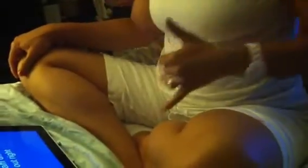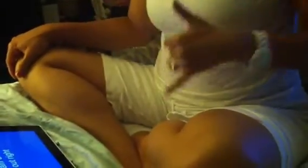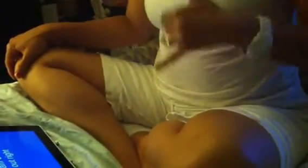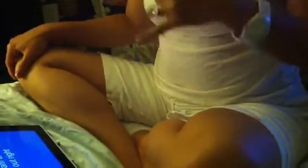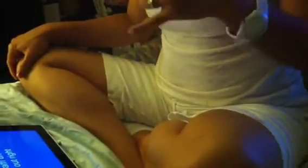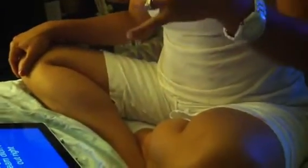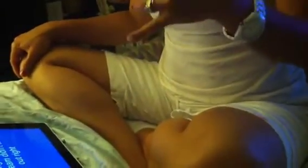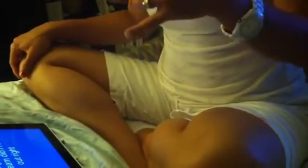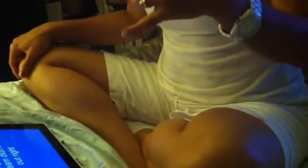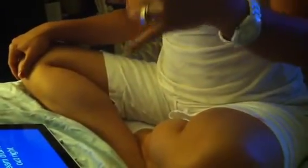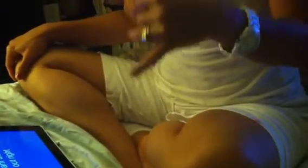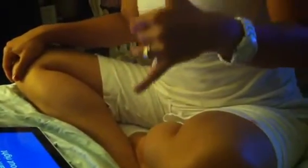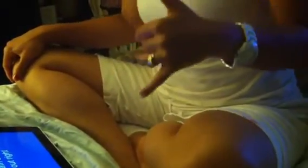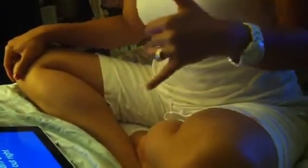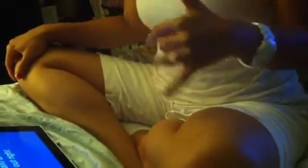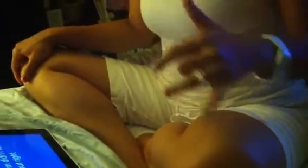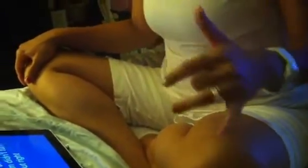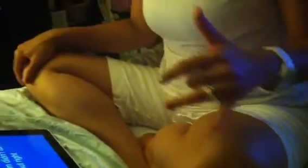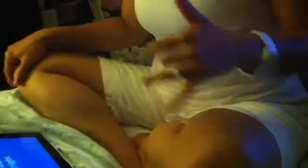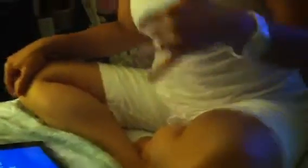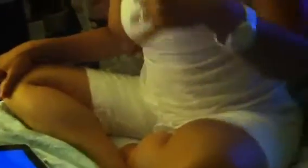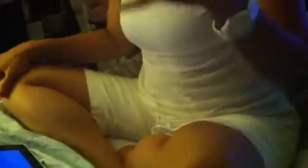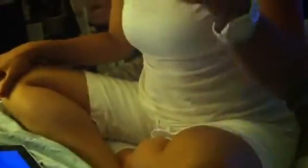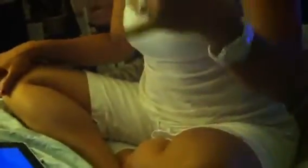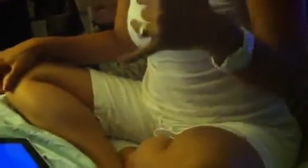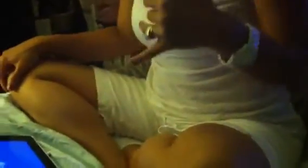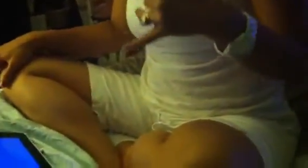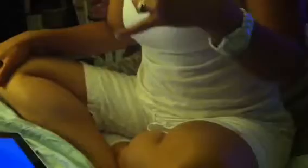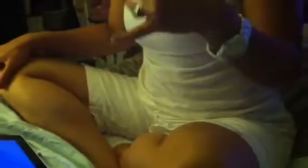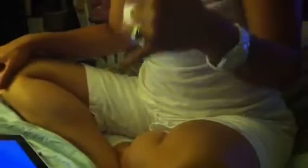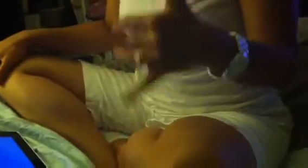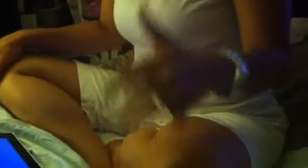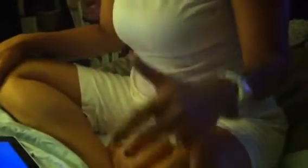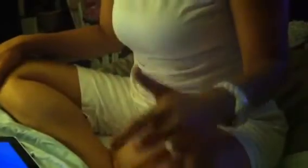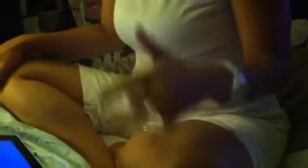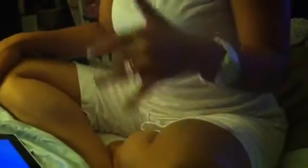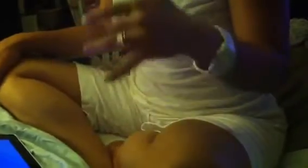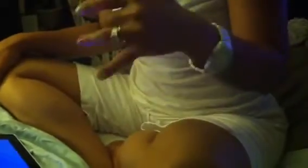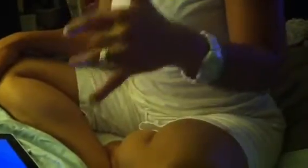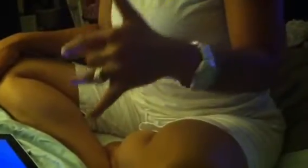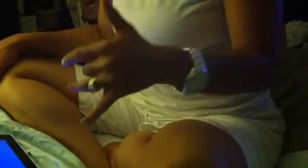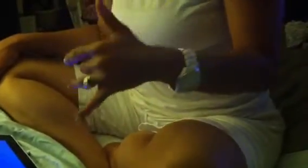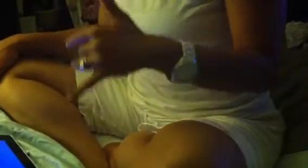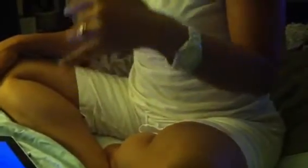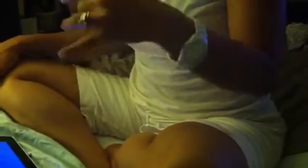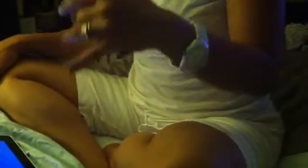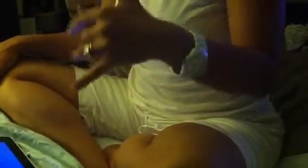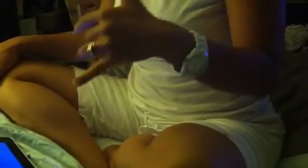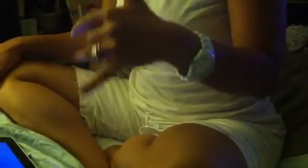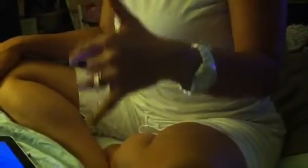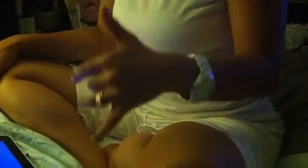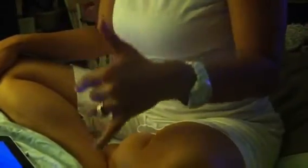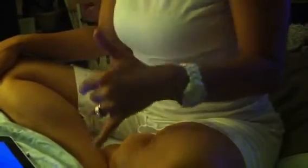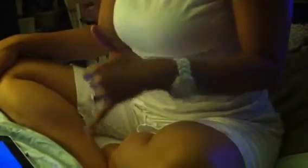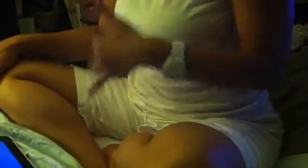To get over the feeling of knowing a dream didn't turn out right.